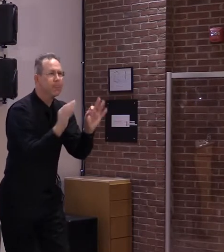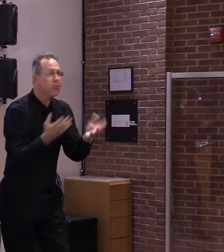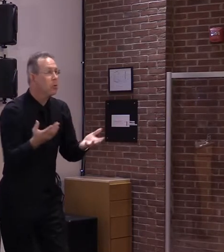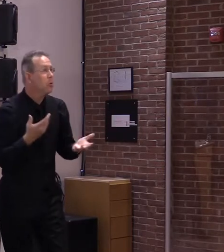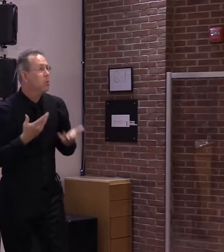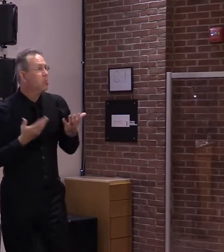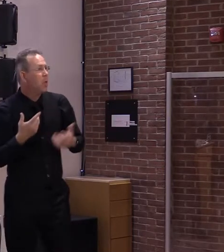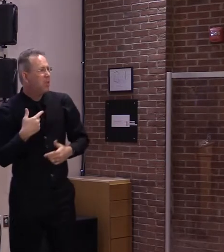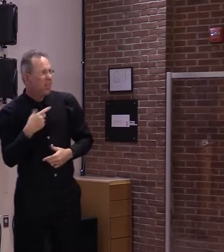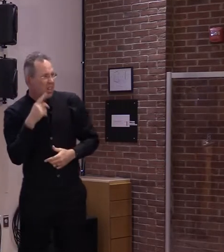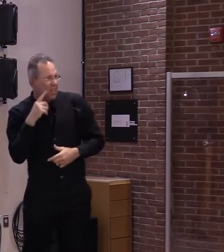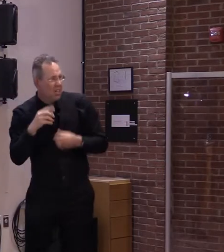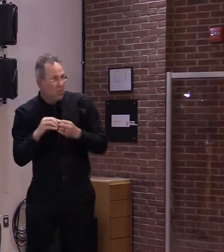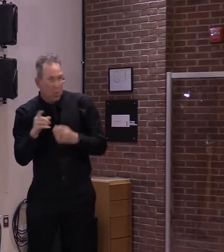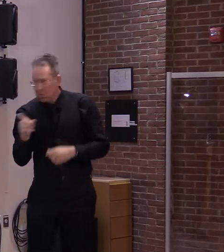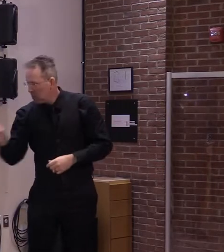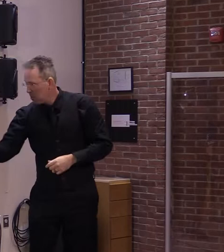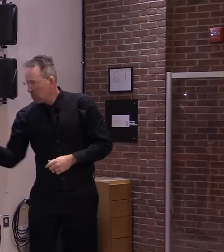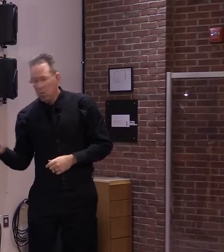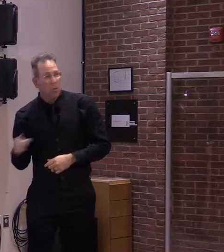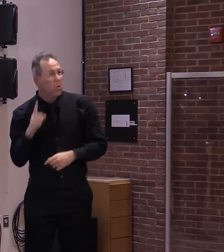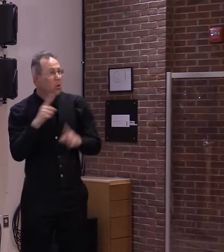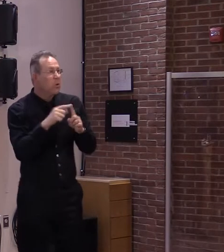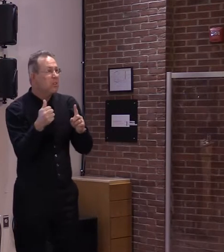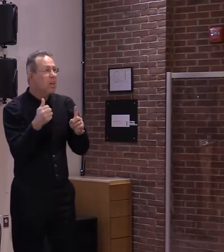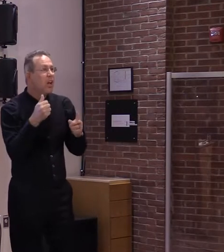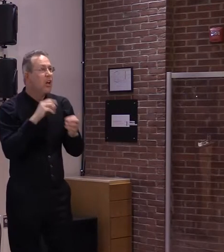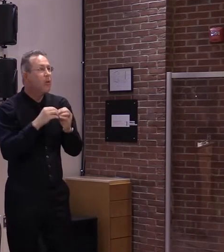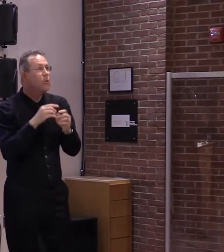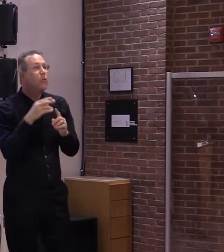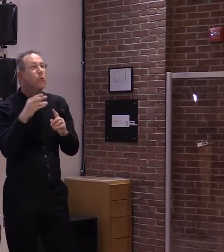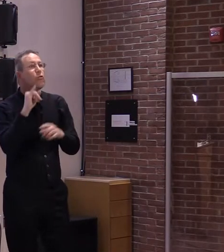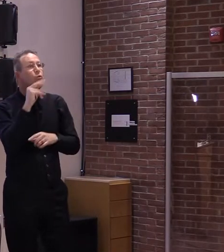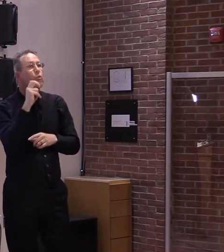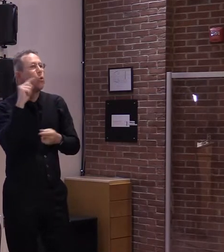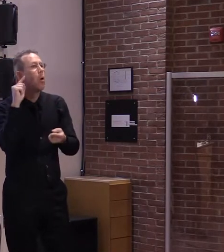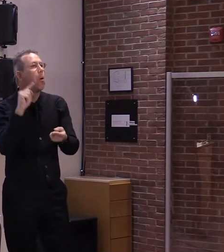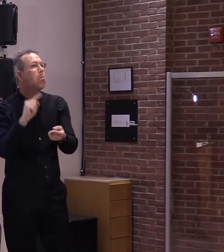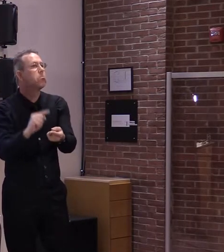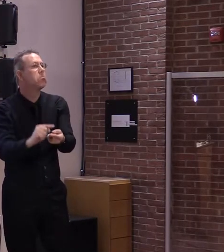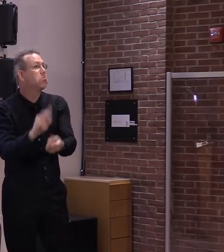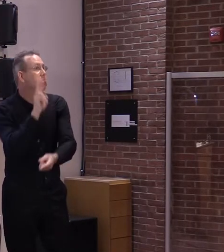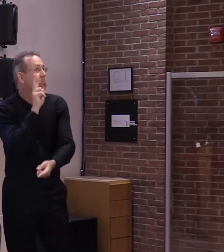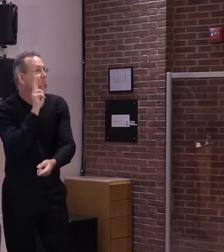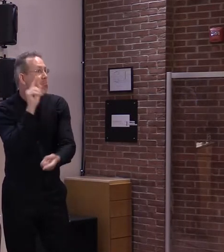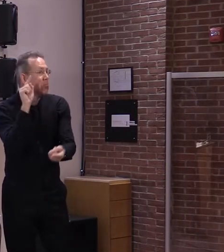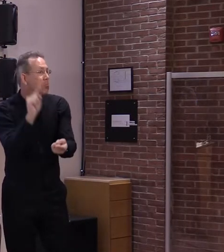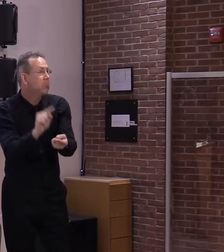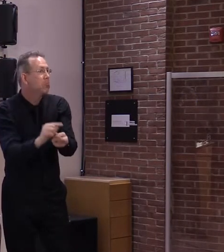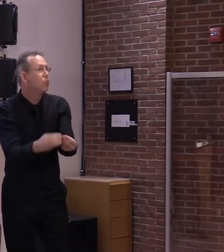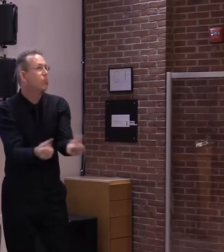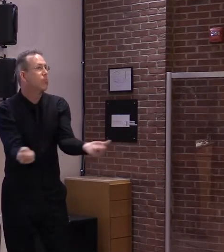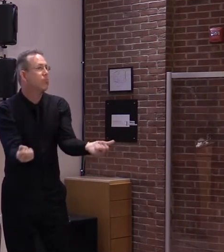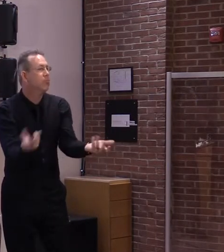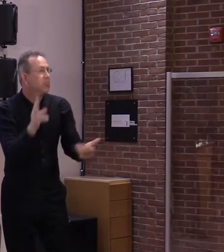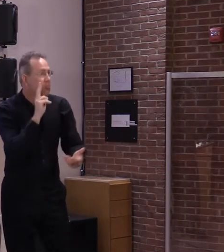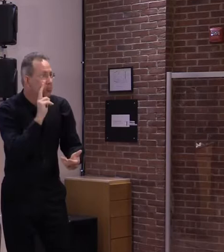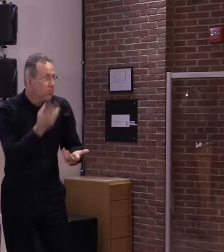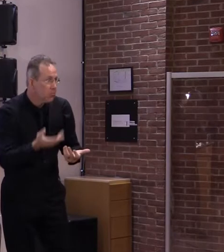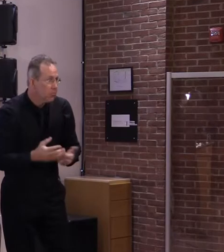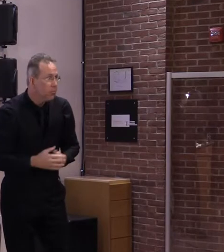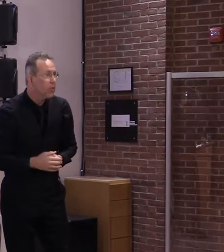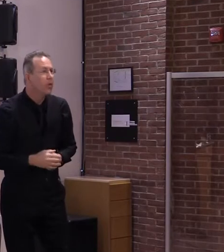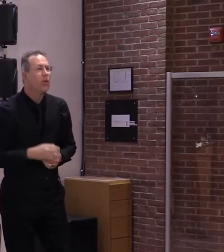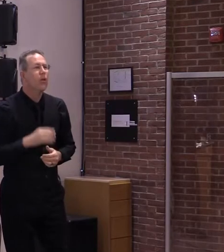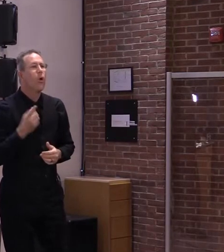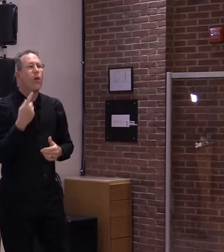digits in the month of June. However, as always, this will only materialize if we all do